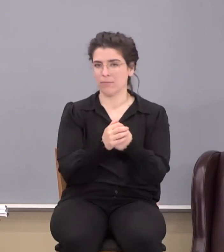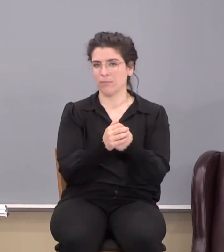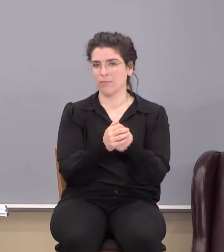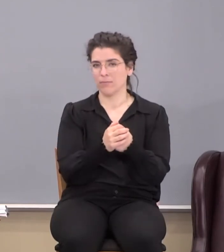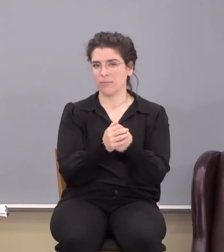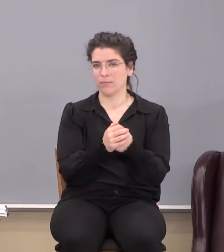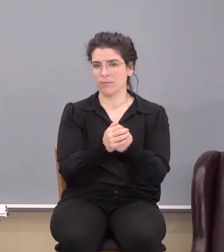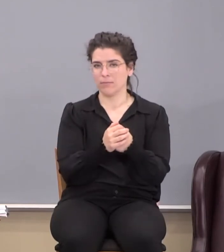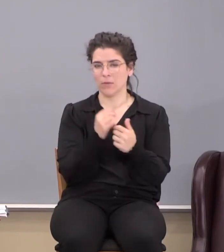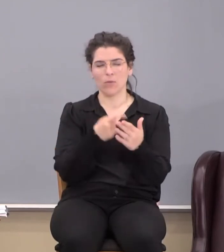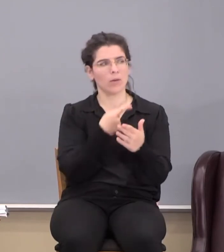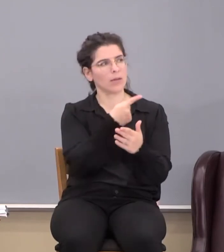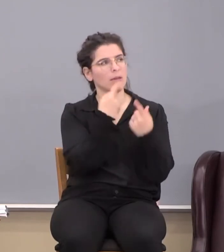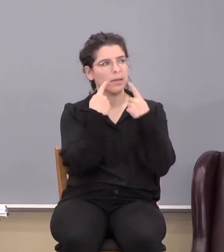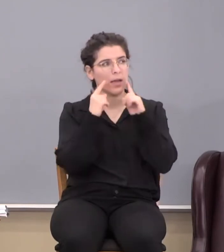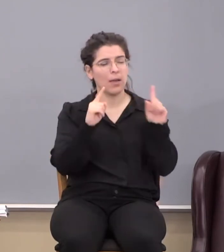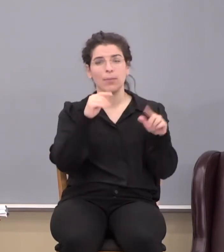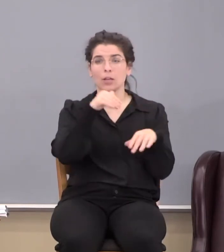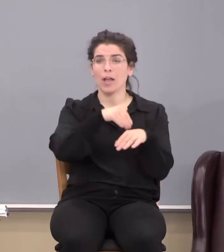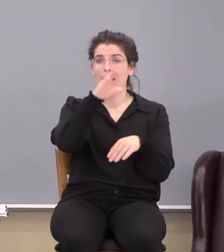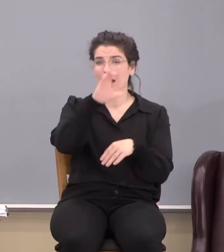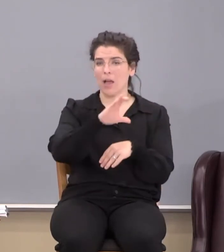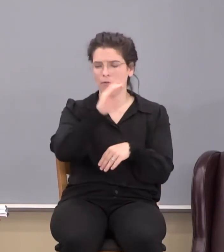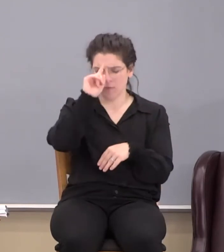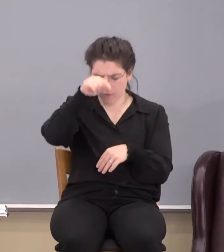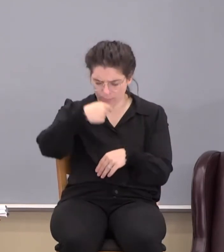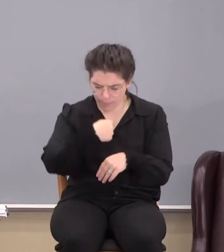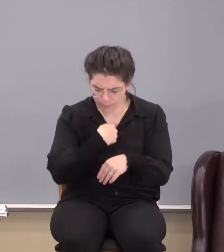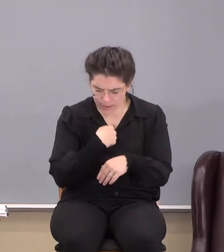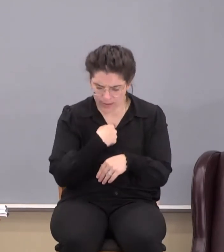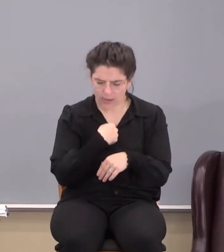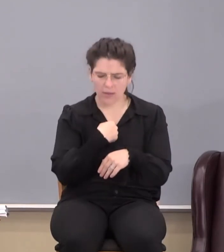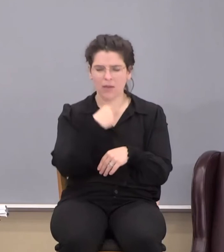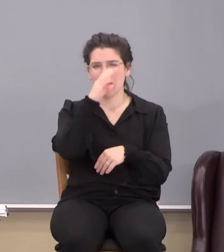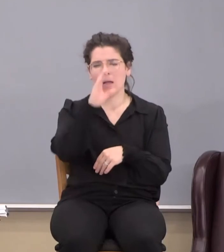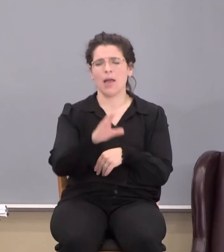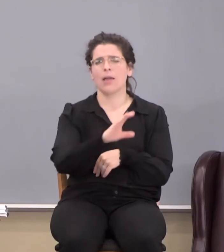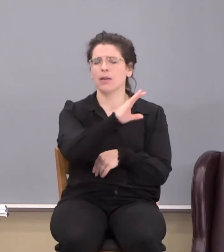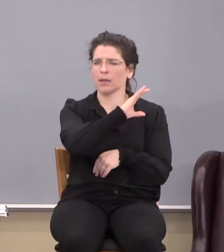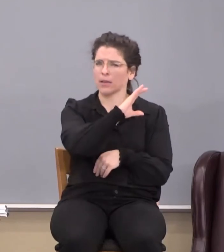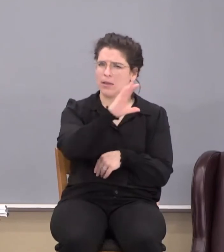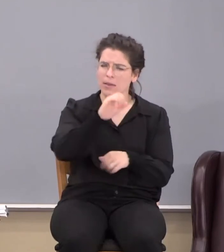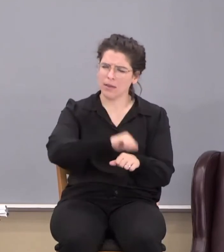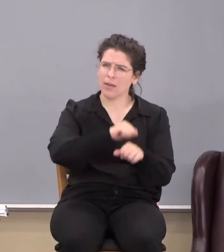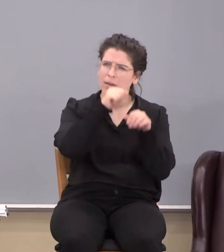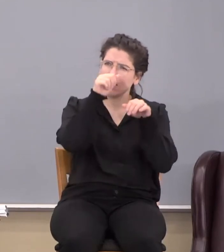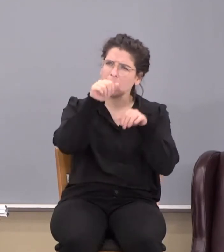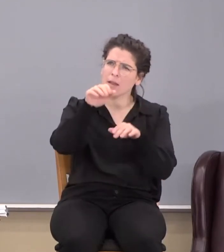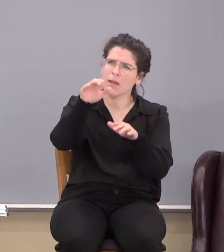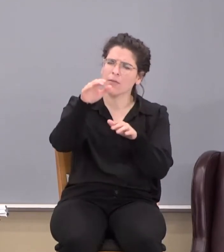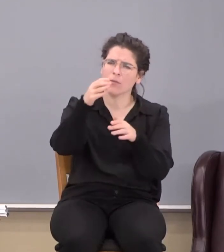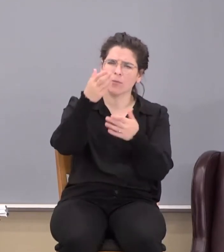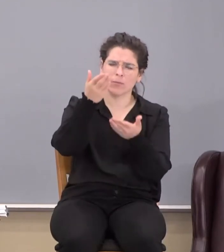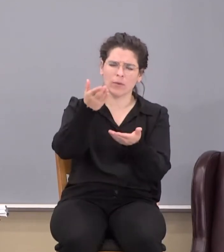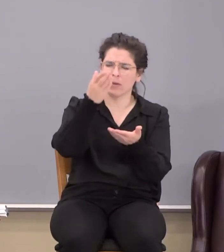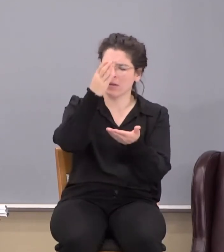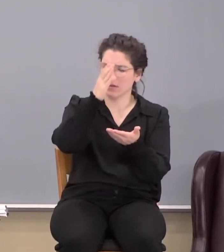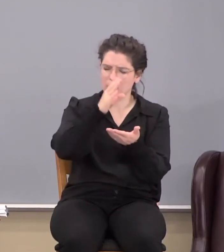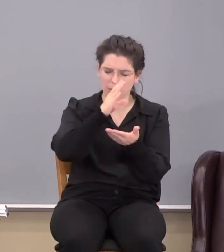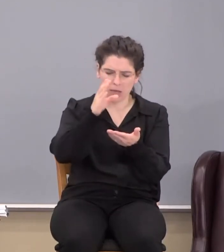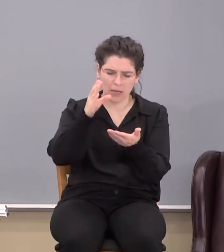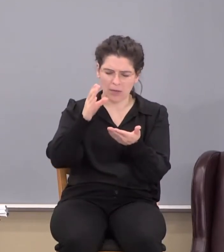And what he did at Calvary, not only for me, what he did at Calvary, absolutely put